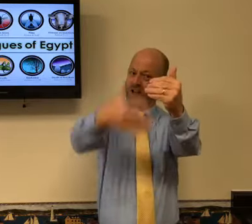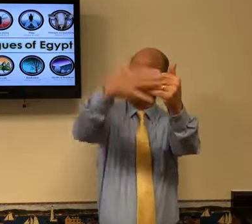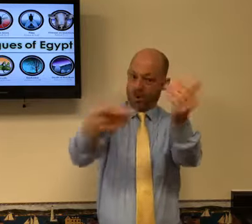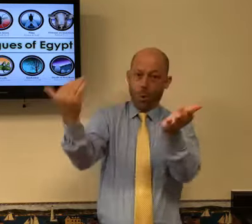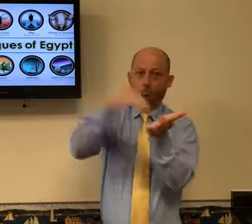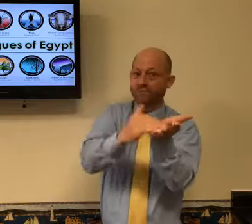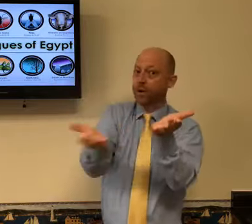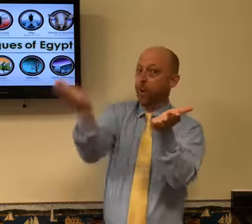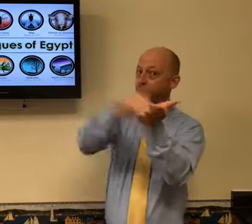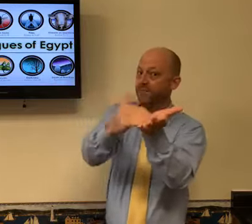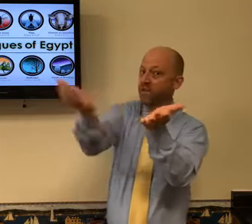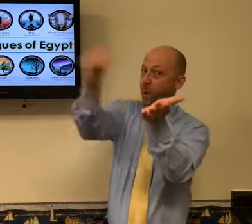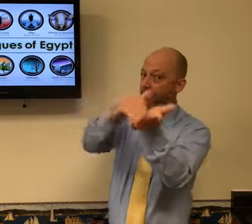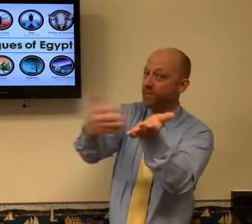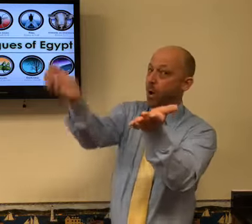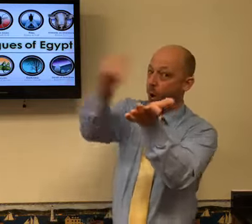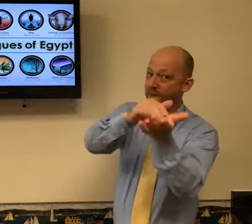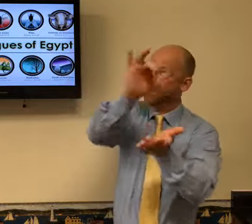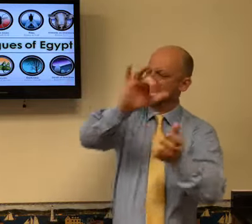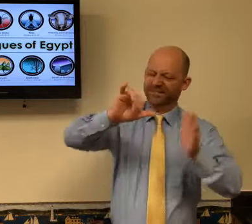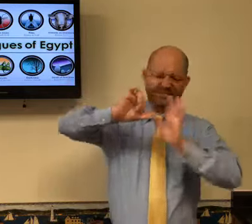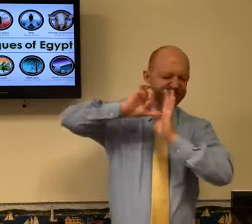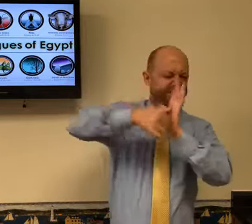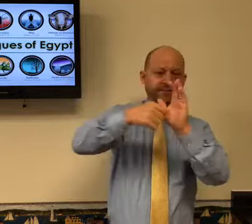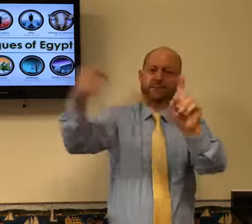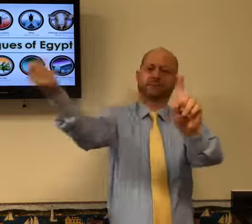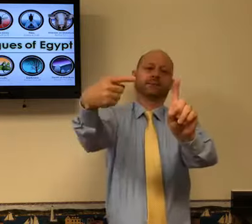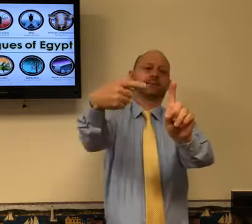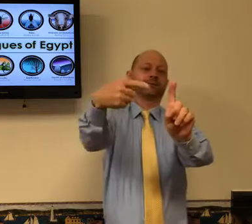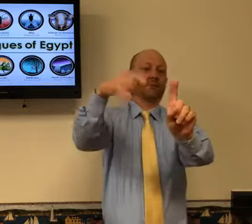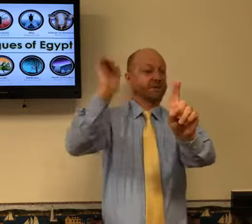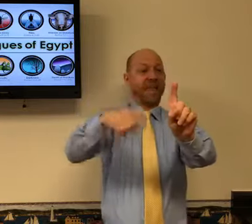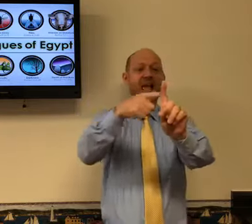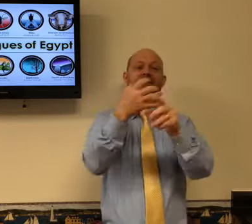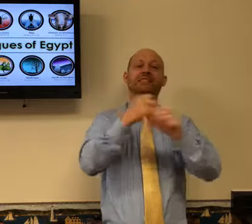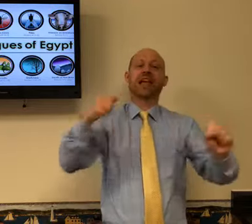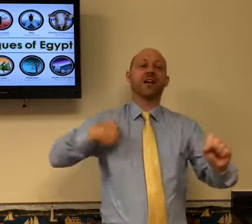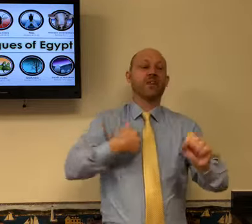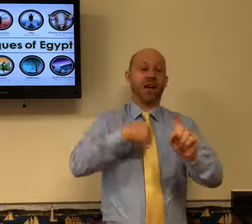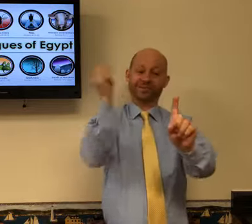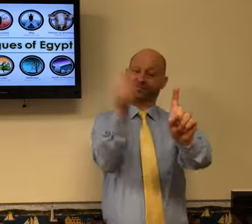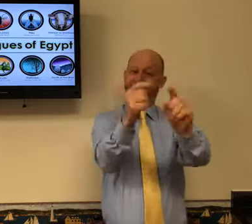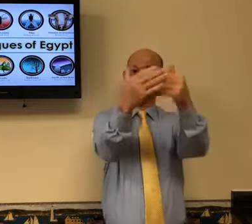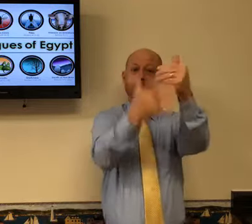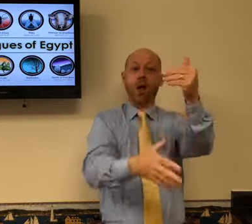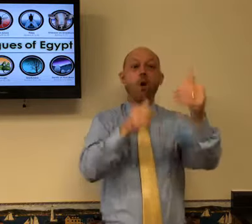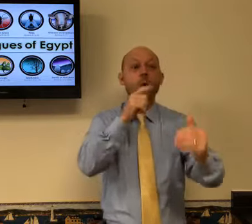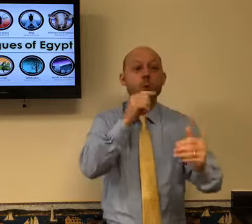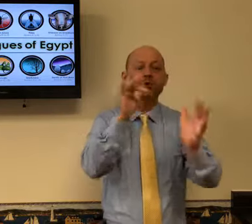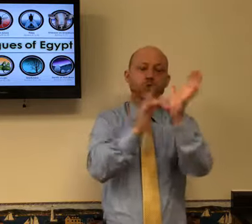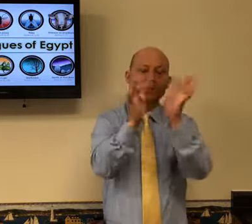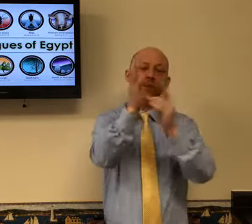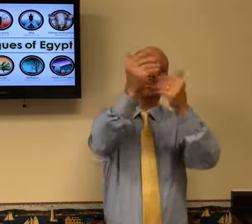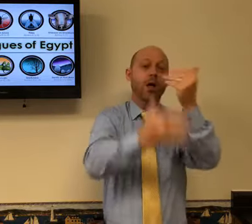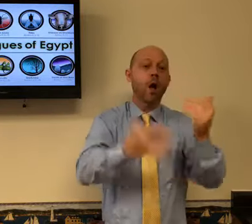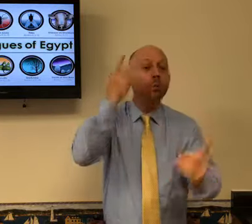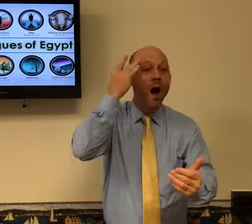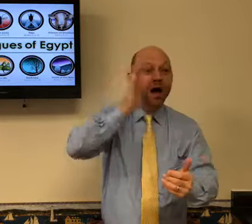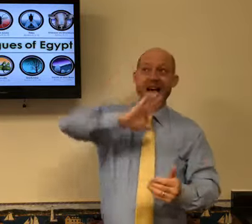his blood. And over and over and over again we see that he emphasizes the blood. It's the blood that saves us. Whose